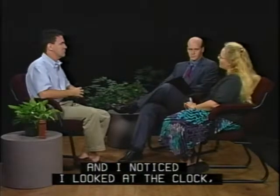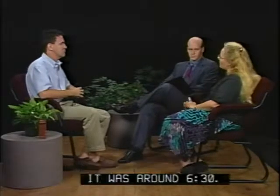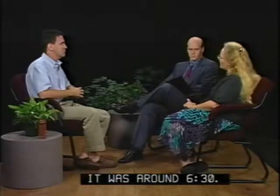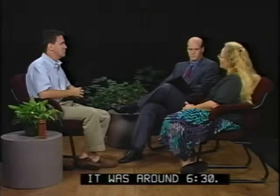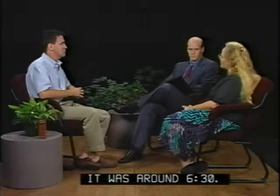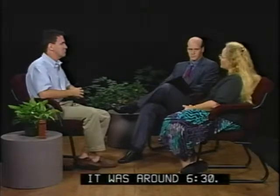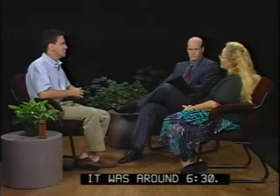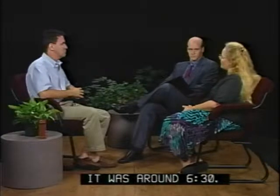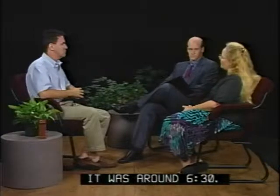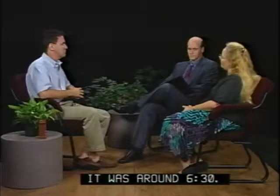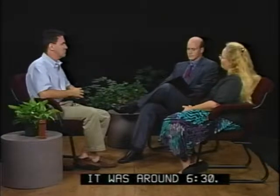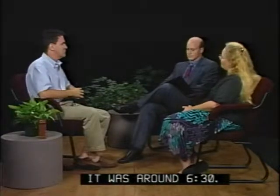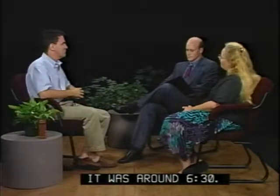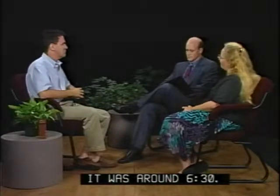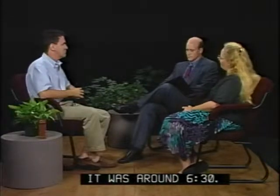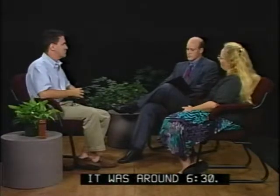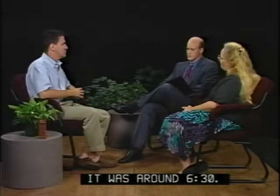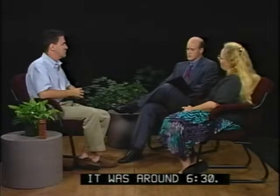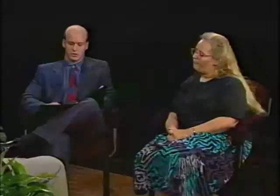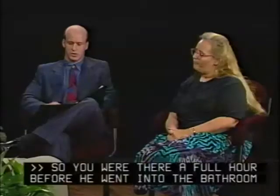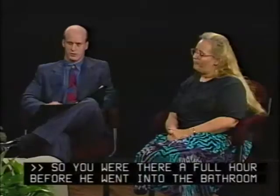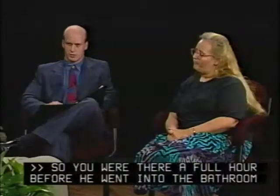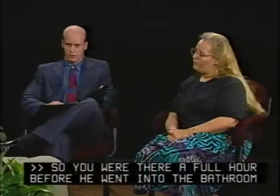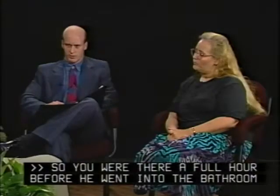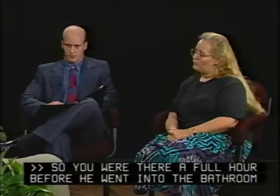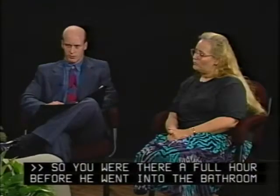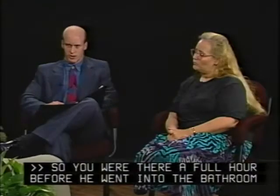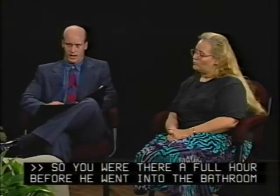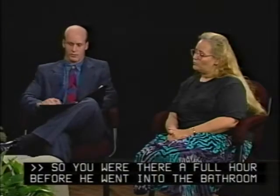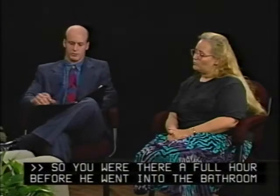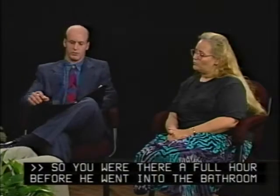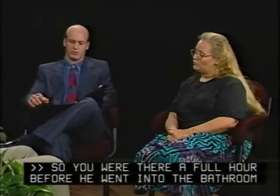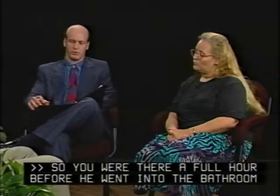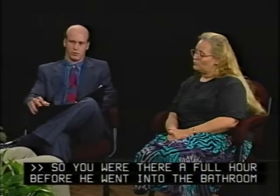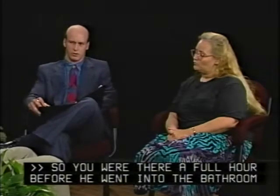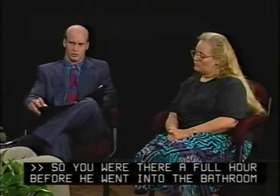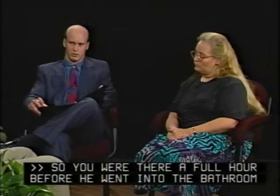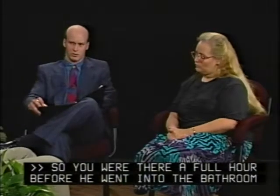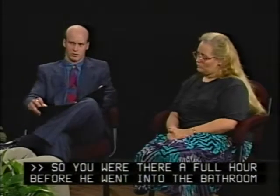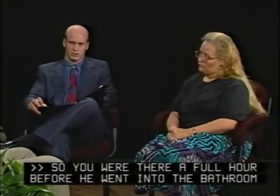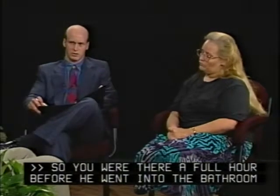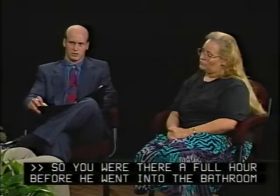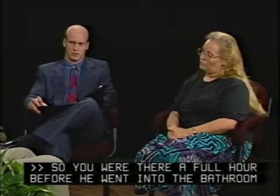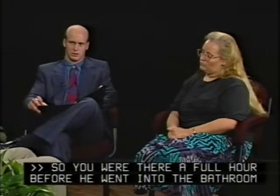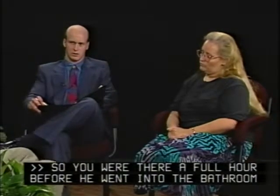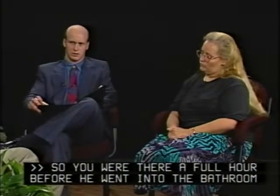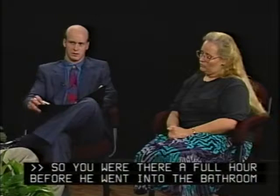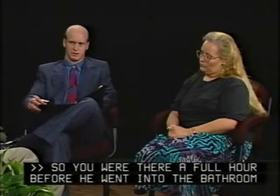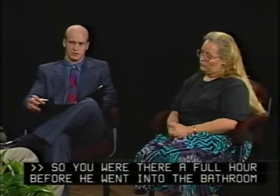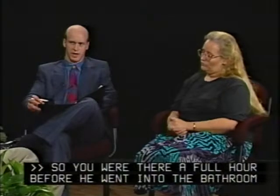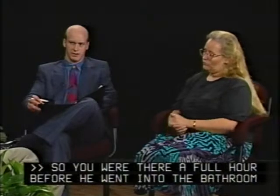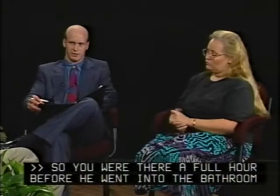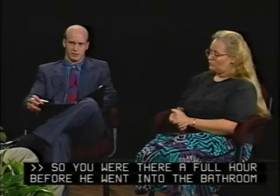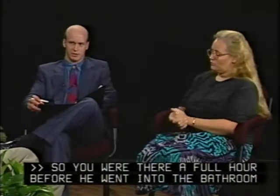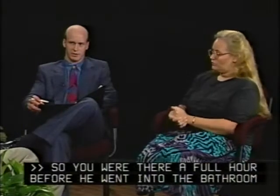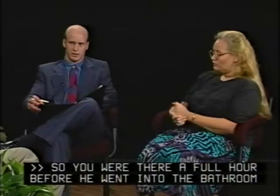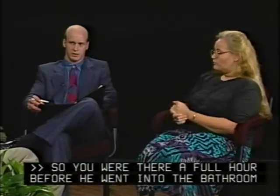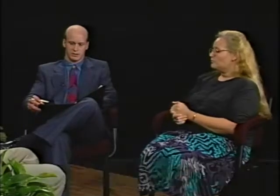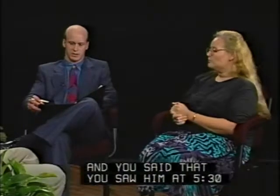it was around 6.30. So you were there a full hour before he went into the bathroom and you say